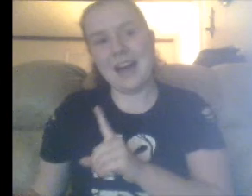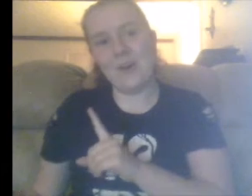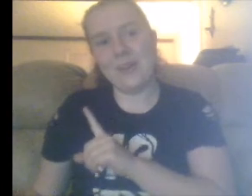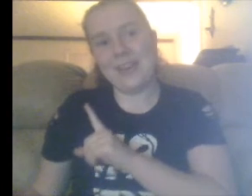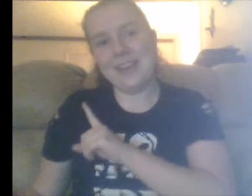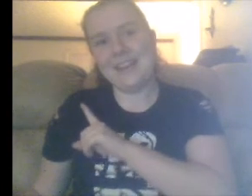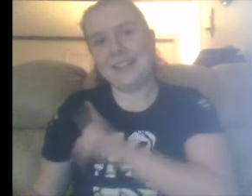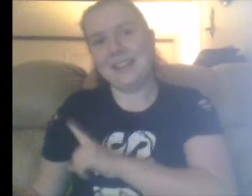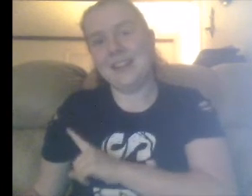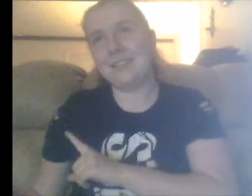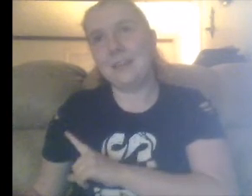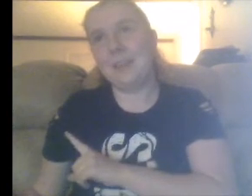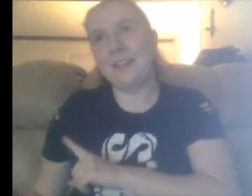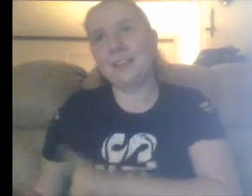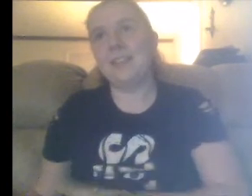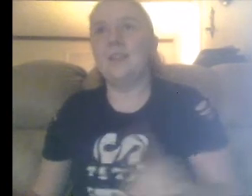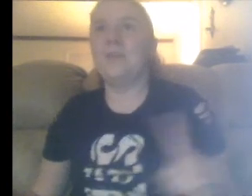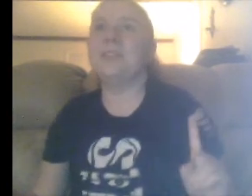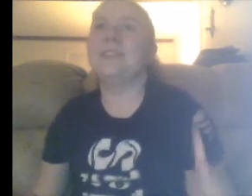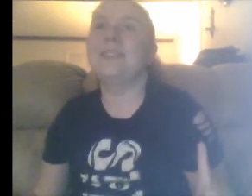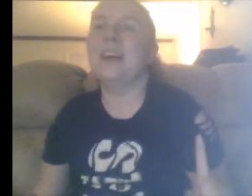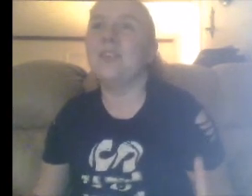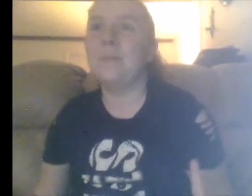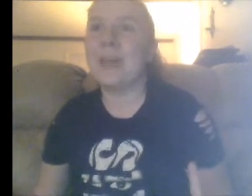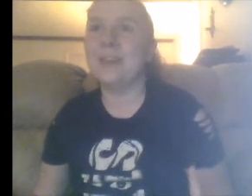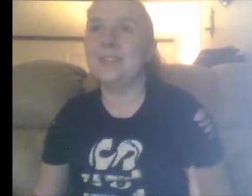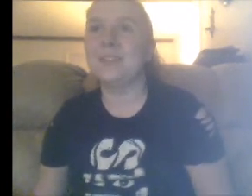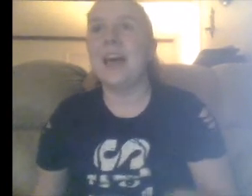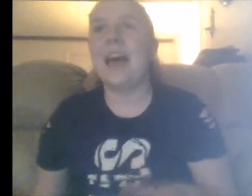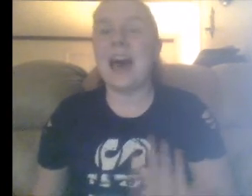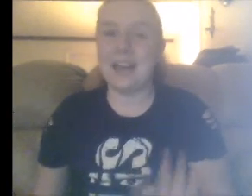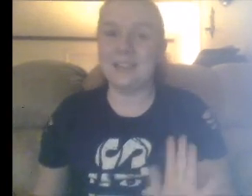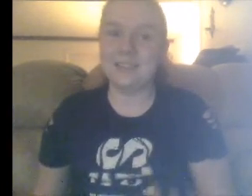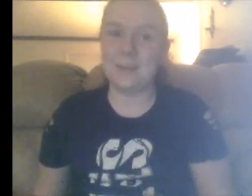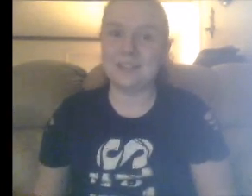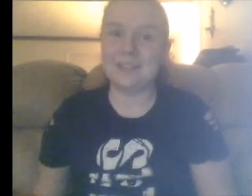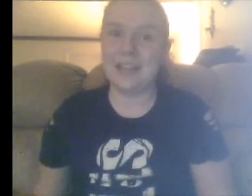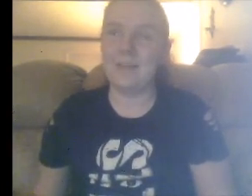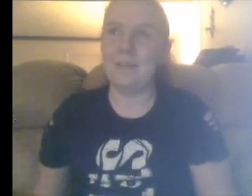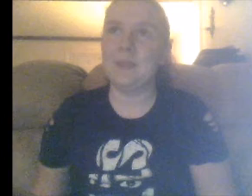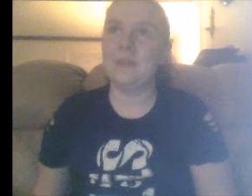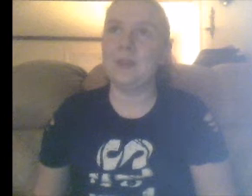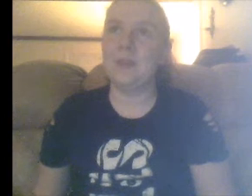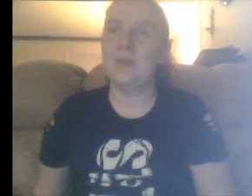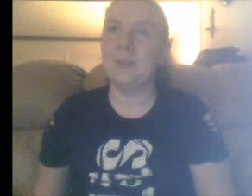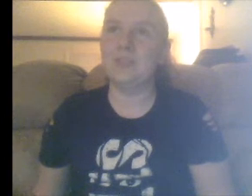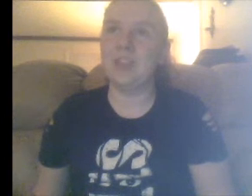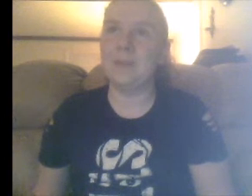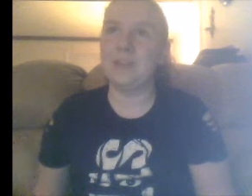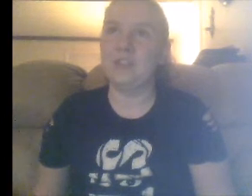it is Alexa Bliss versus Sasha Banks at SummerSlam for the Wild Women's Championship.